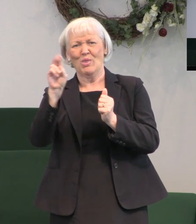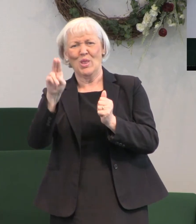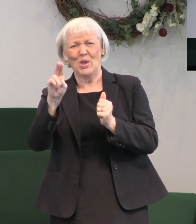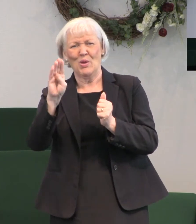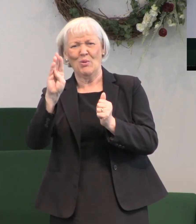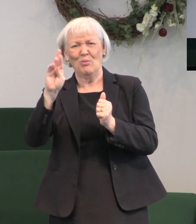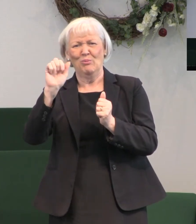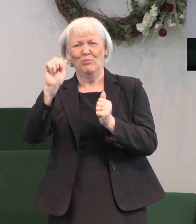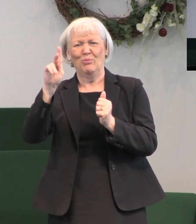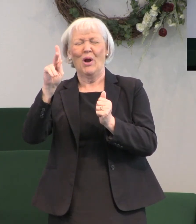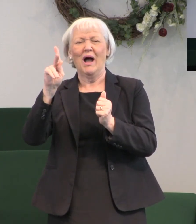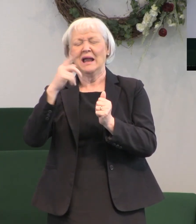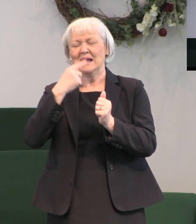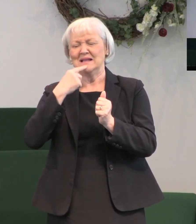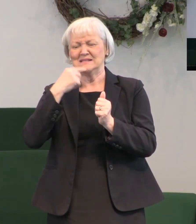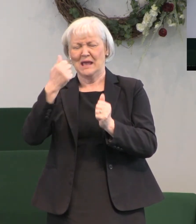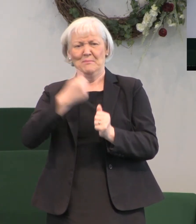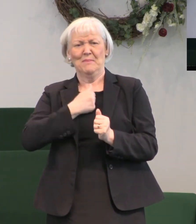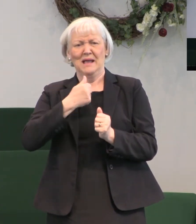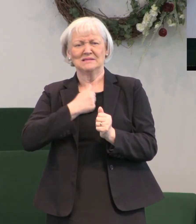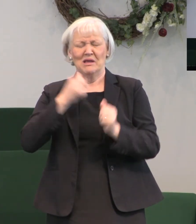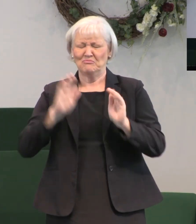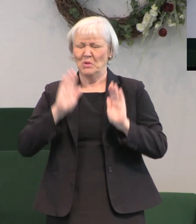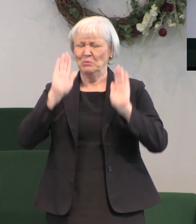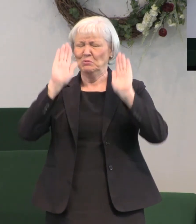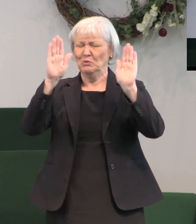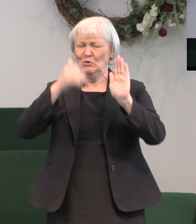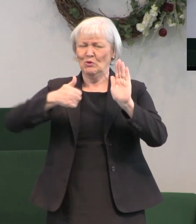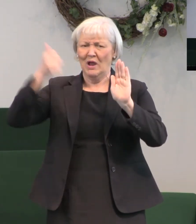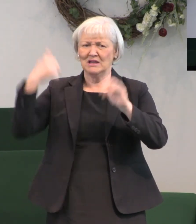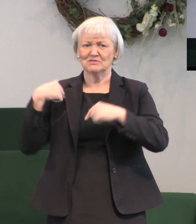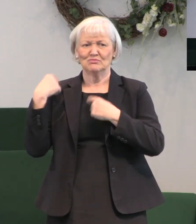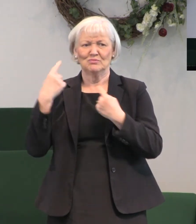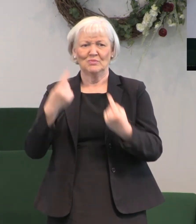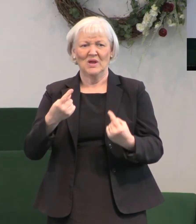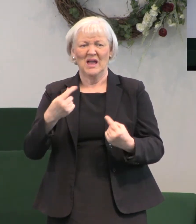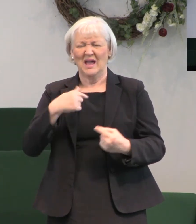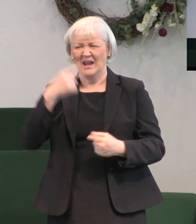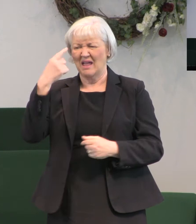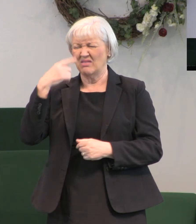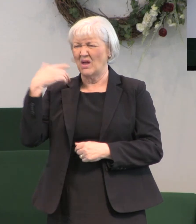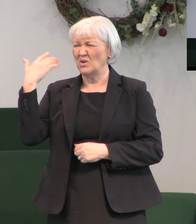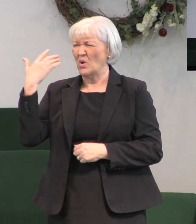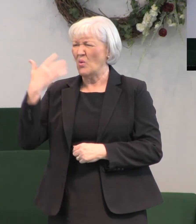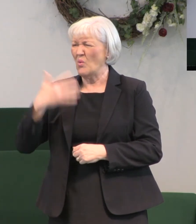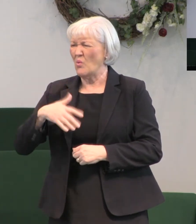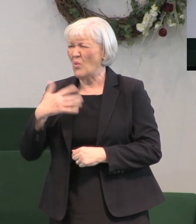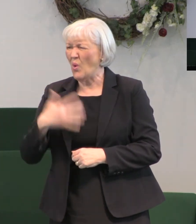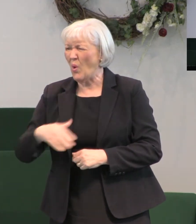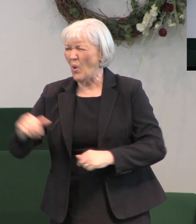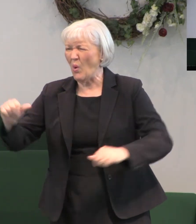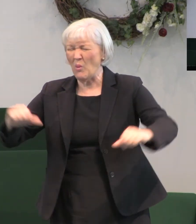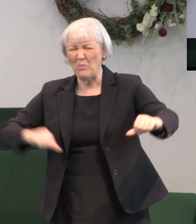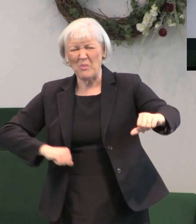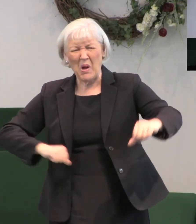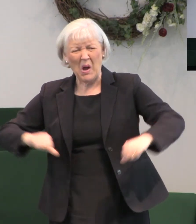Henderson, I am the greatest of all time. And I thought, boy, that's boastful.